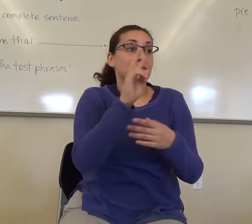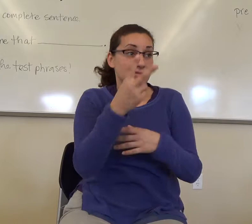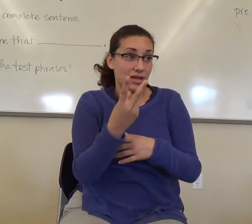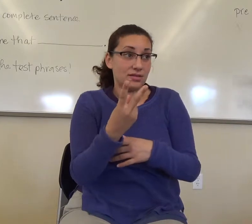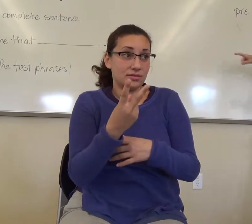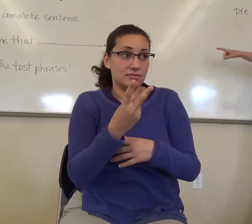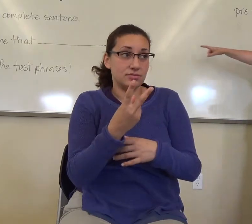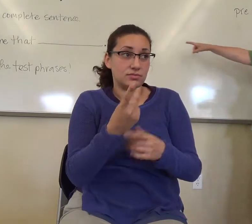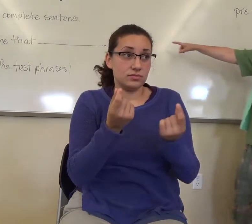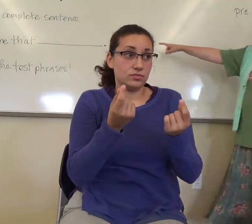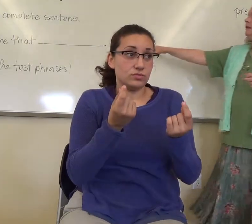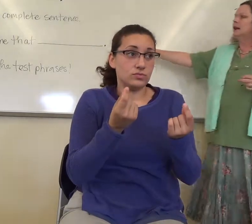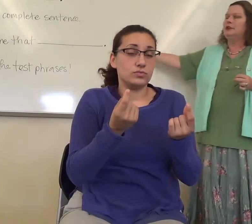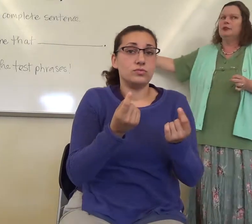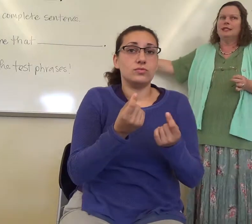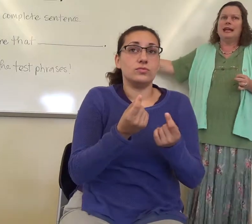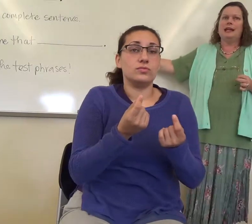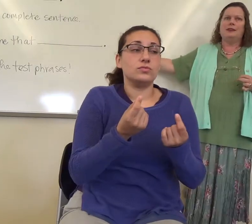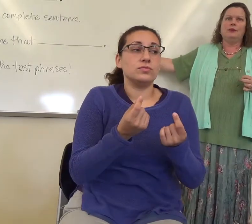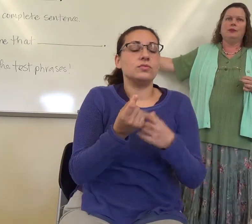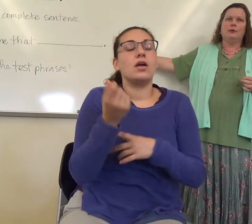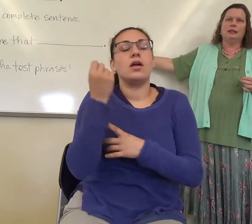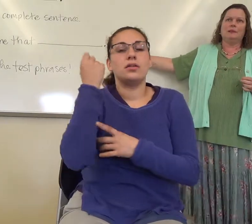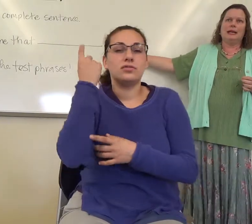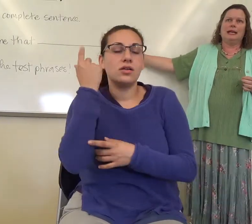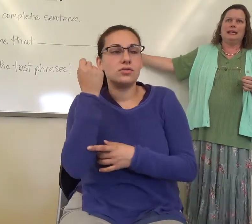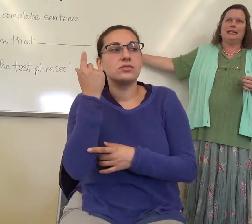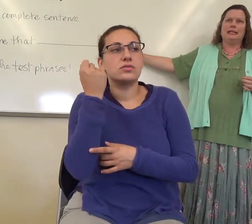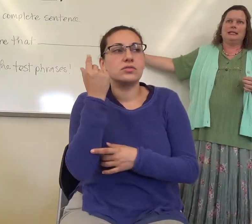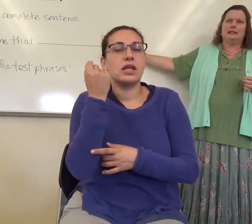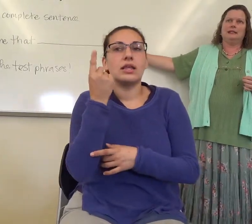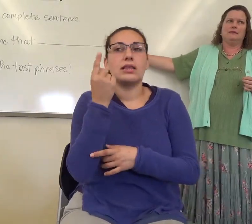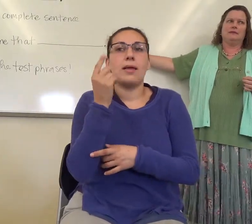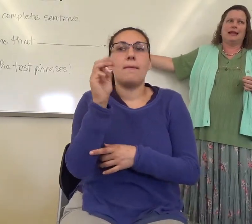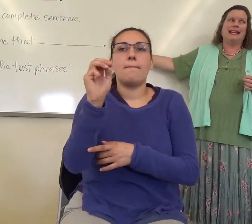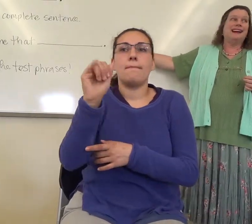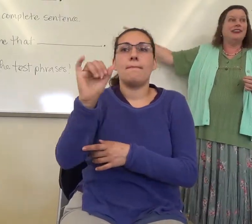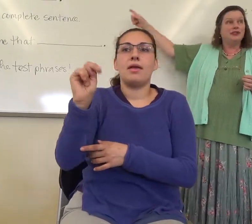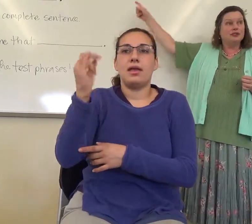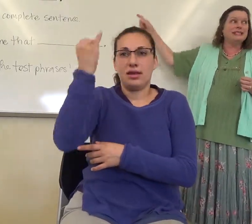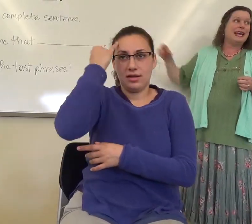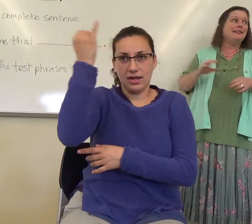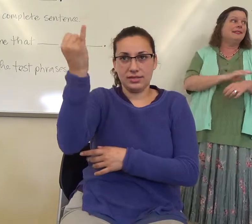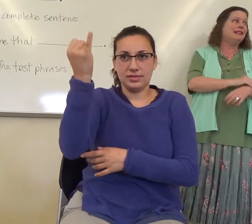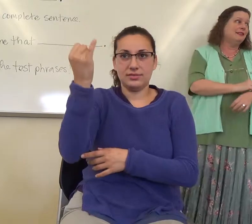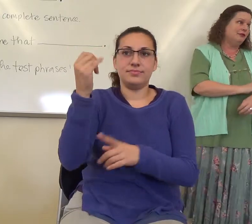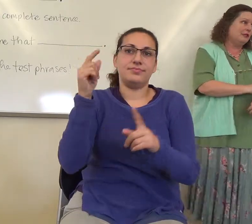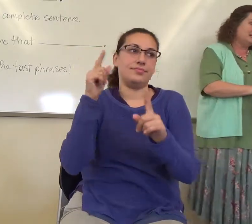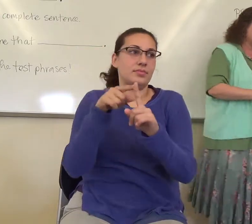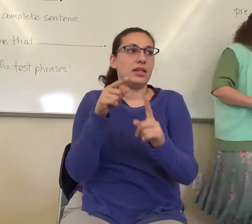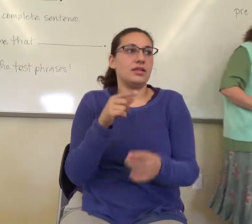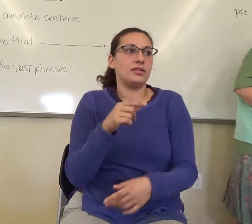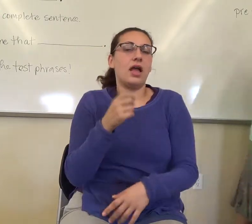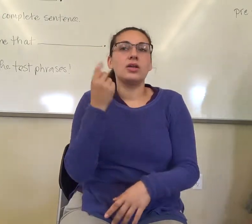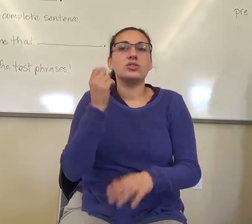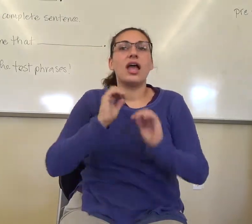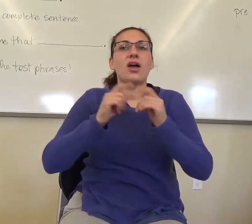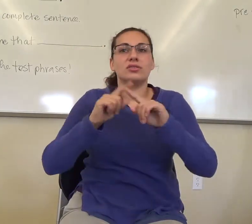understand what the main idea is. And understand the difference.